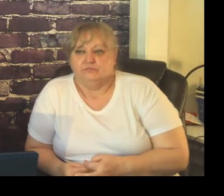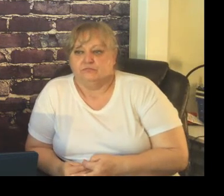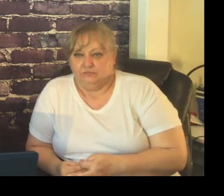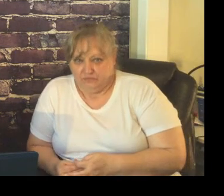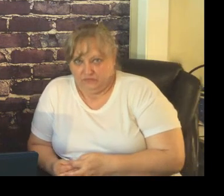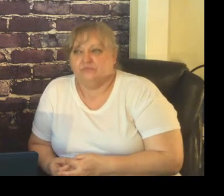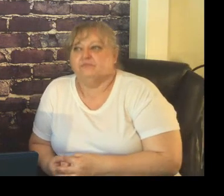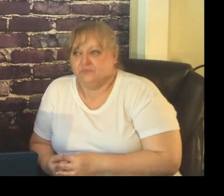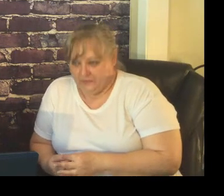something's wrong